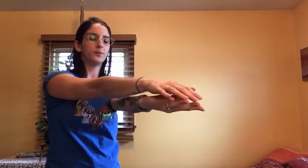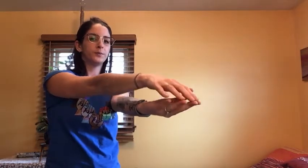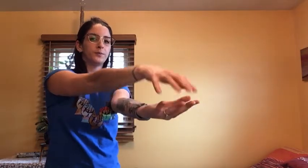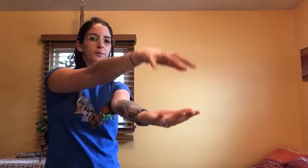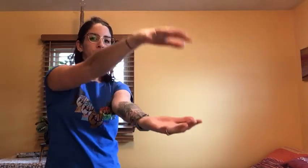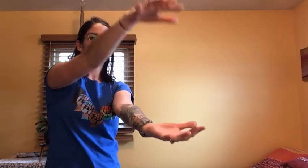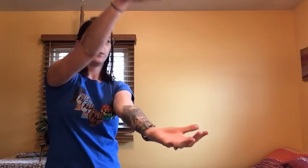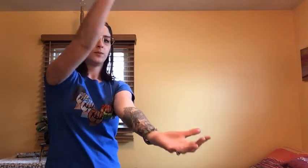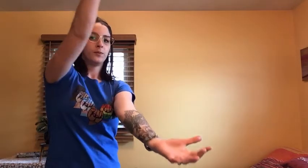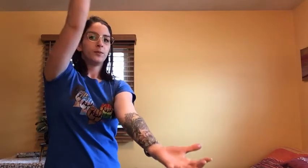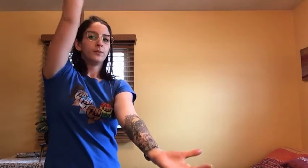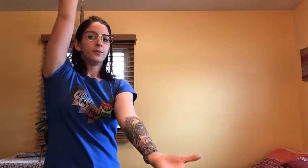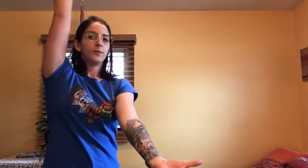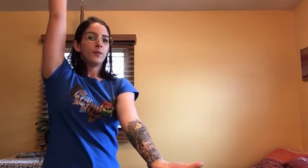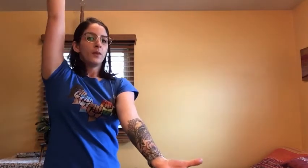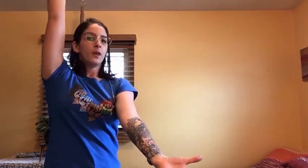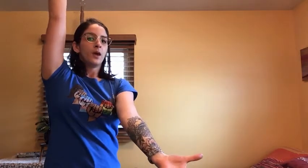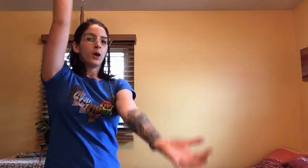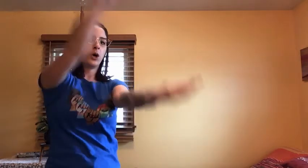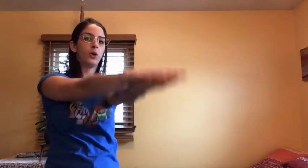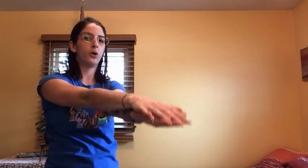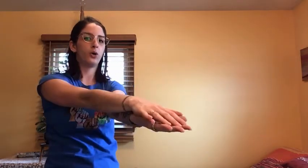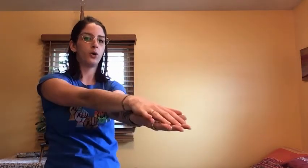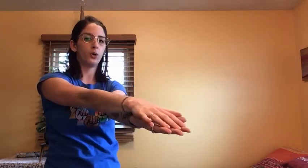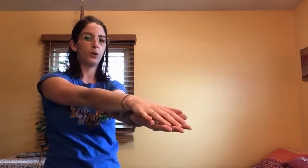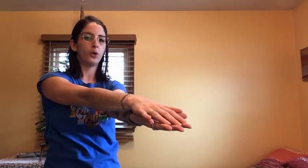slam the jaws shut. Breathe in, breathe out.